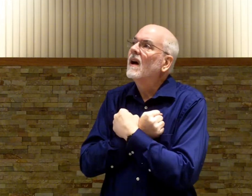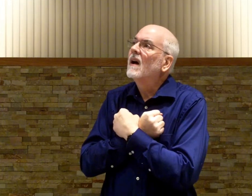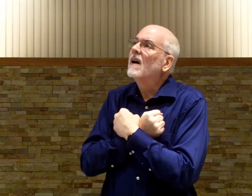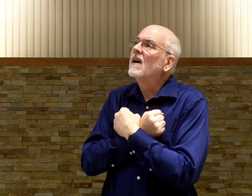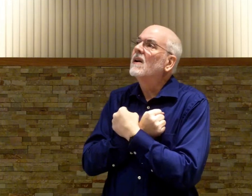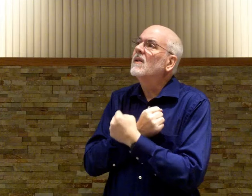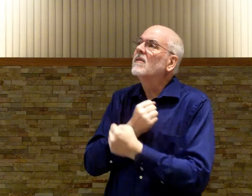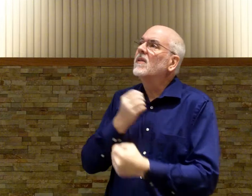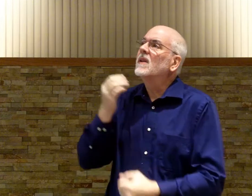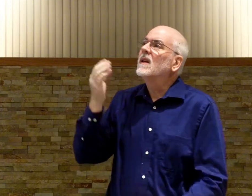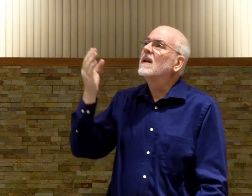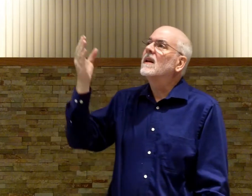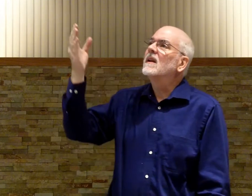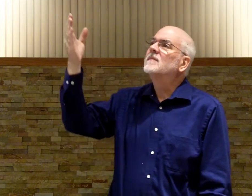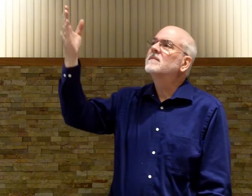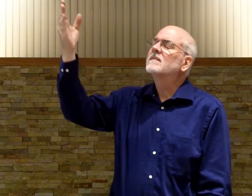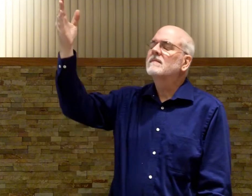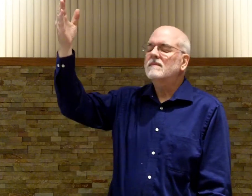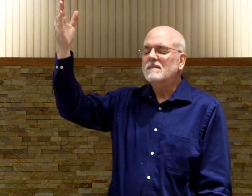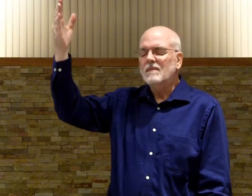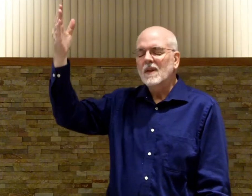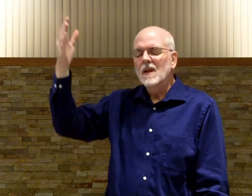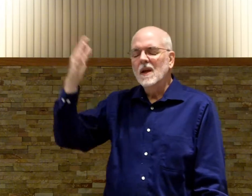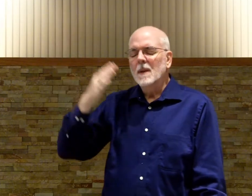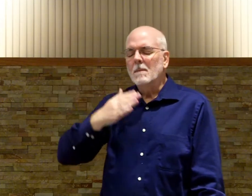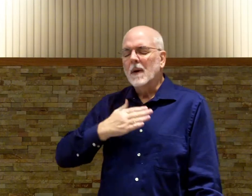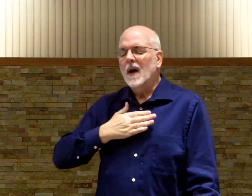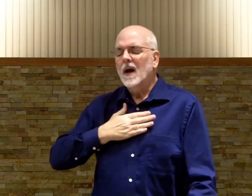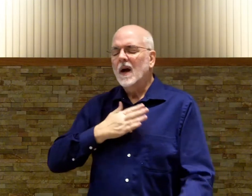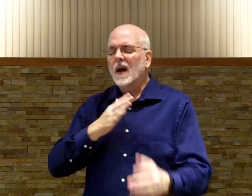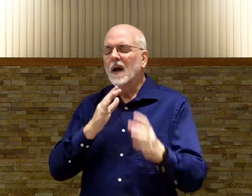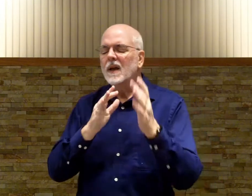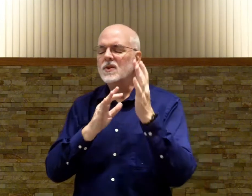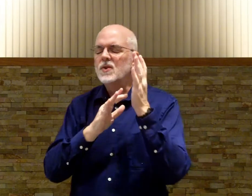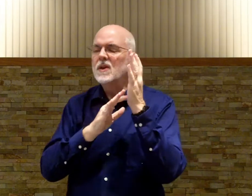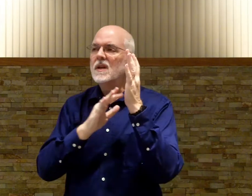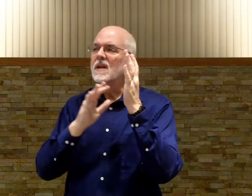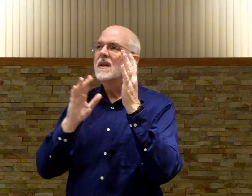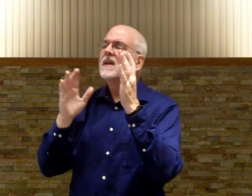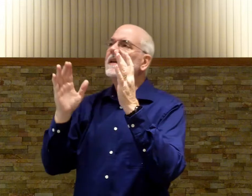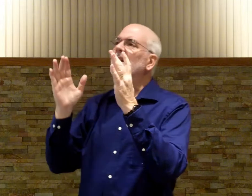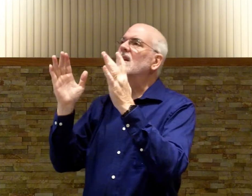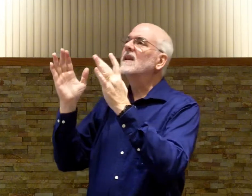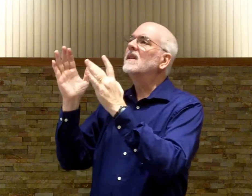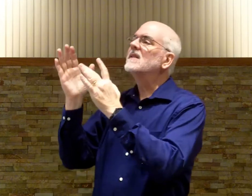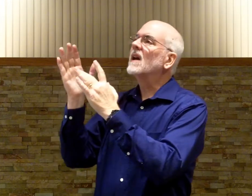Thee, my Jesus,